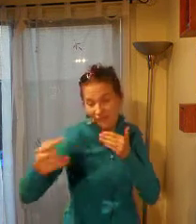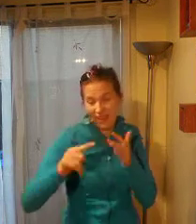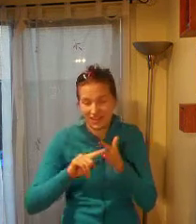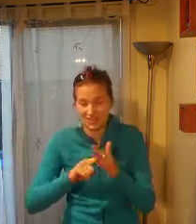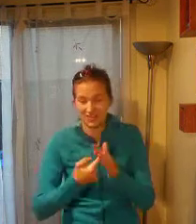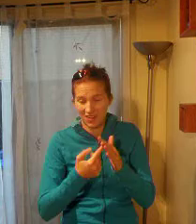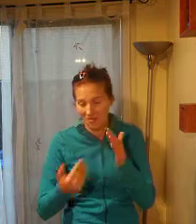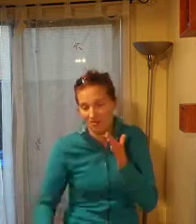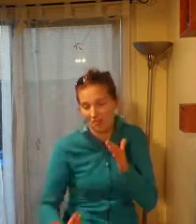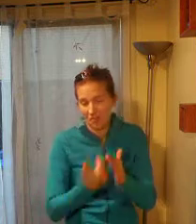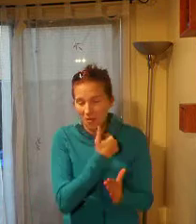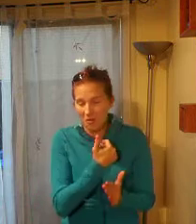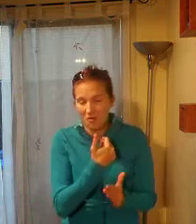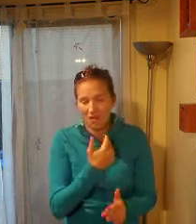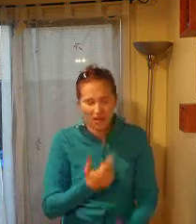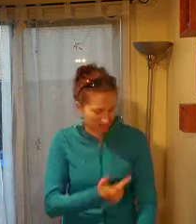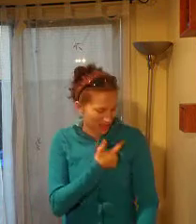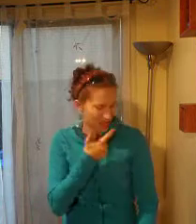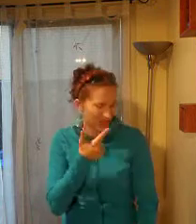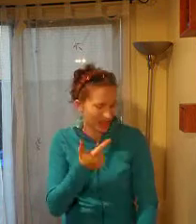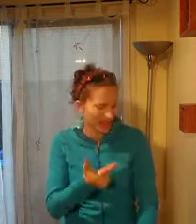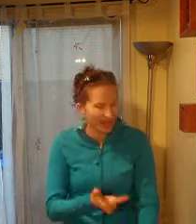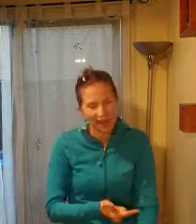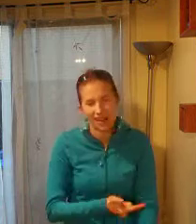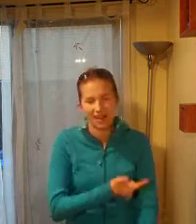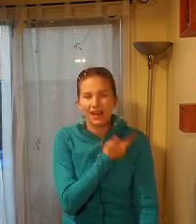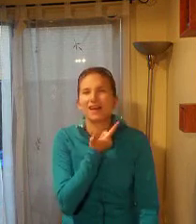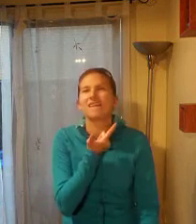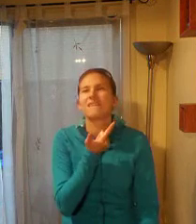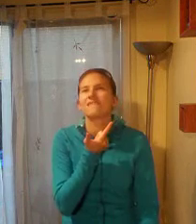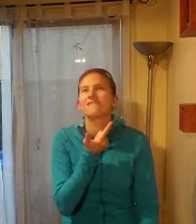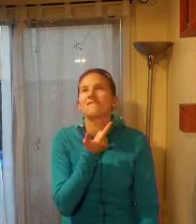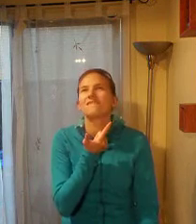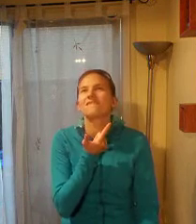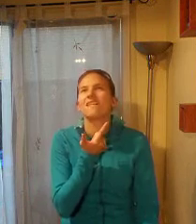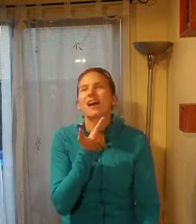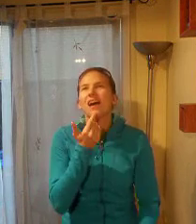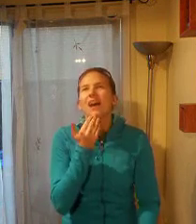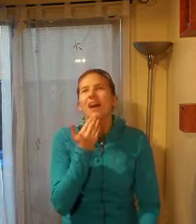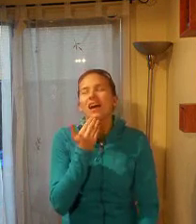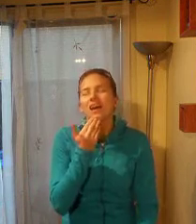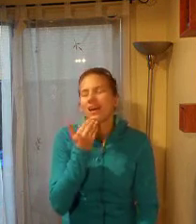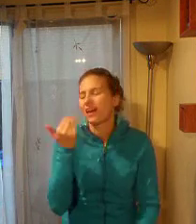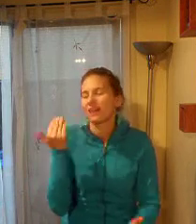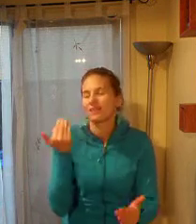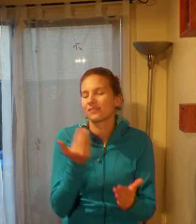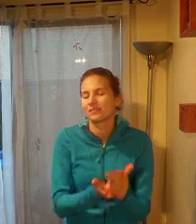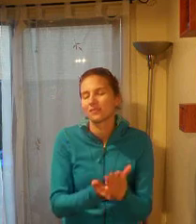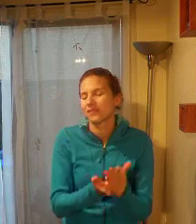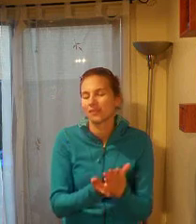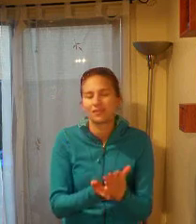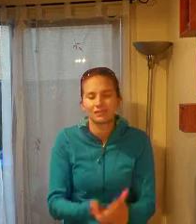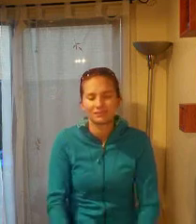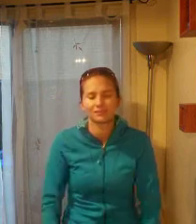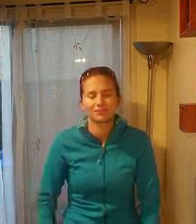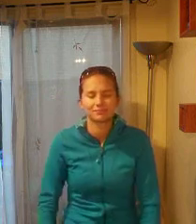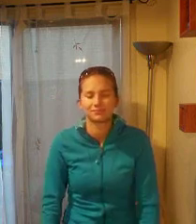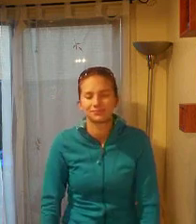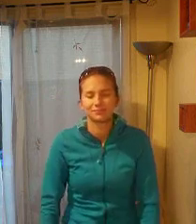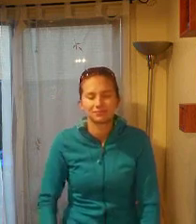of my life Now I'm alive and well Yeah,